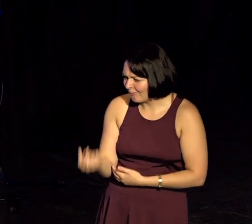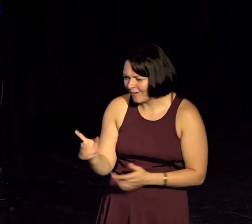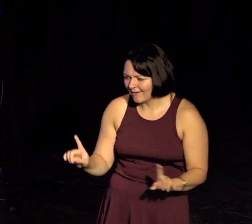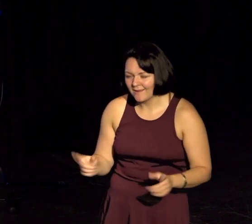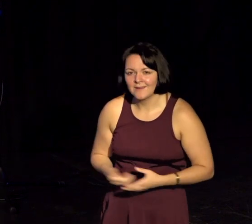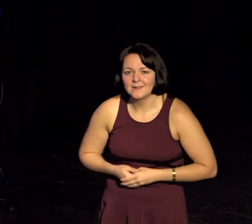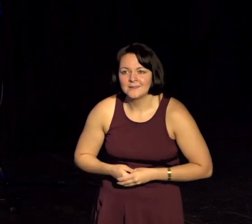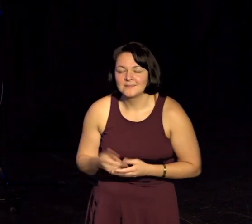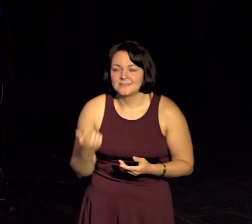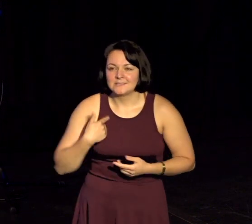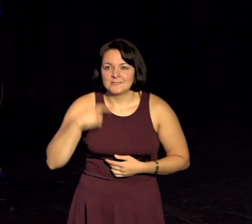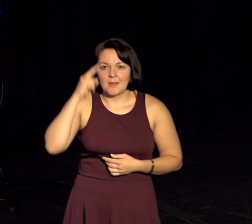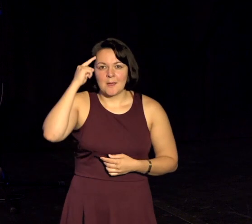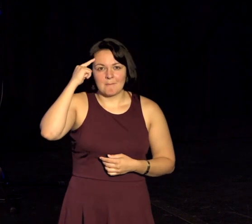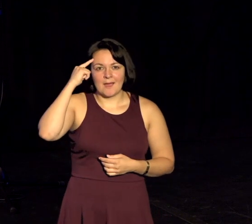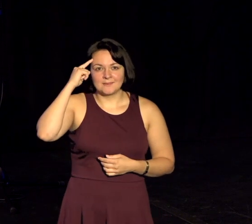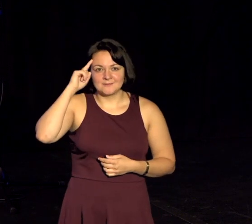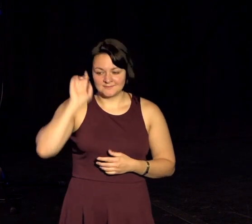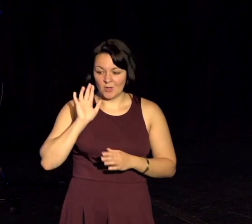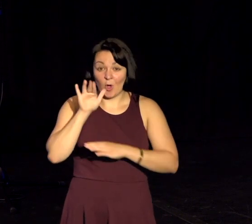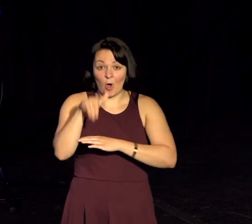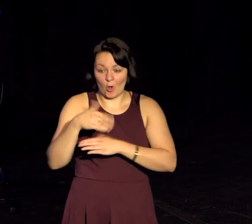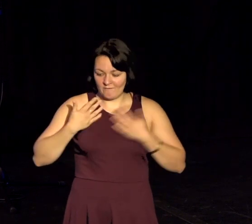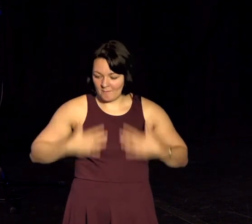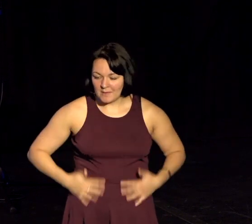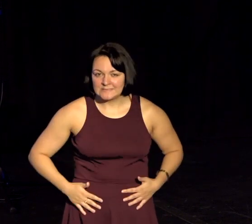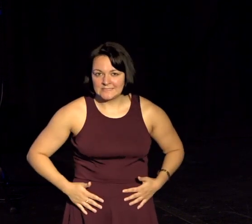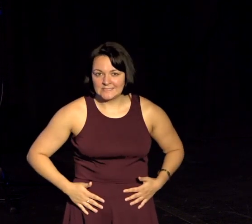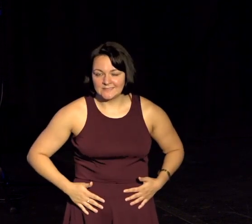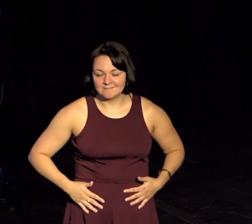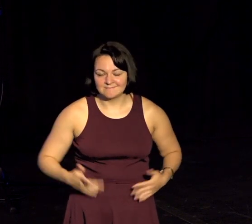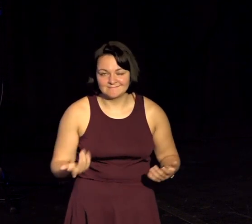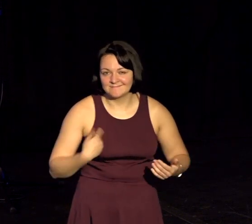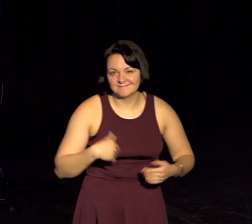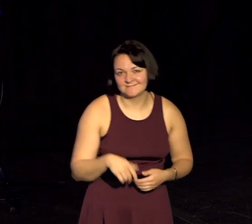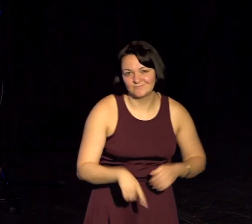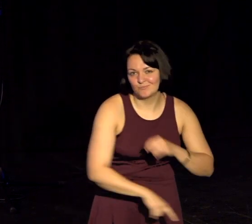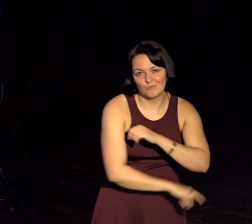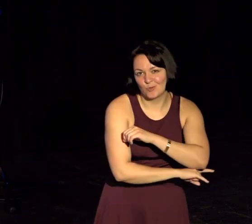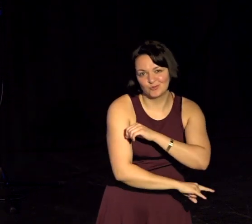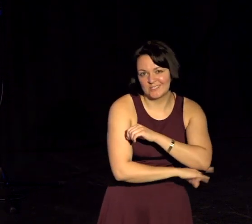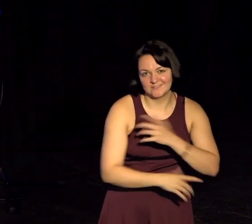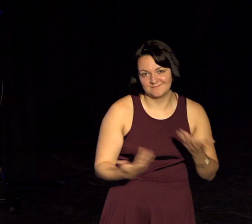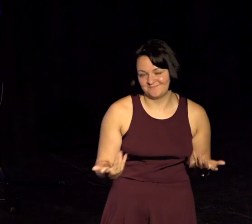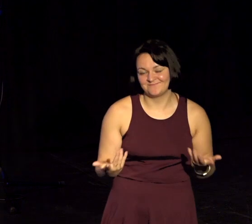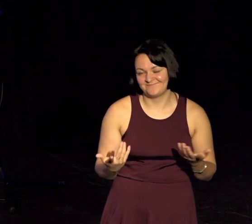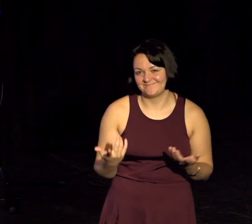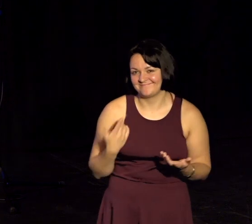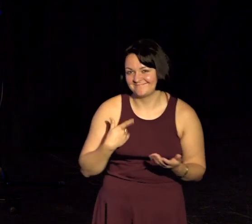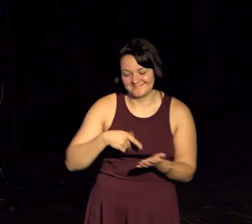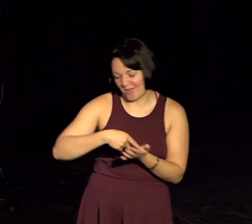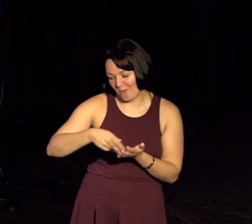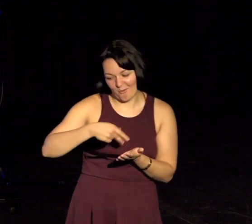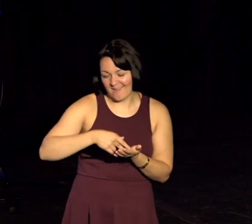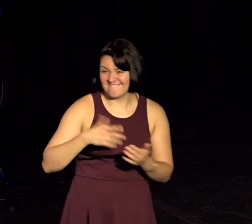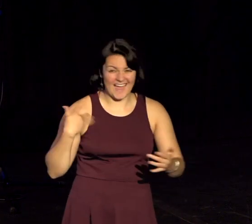body is BS. If there was ever, ever going to be a day I was going to walk, it would have been that day.